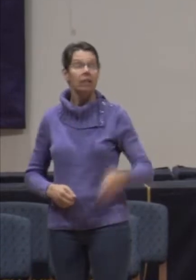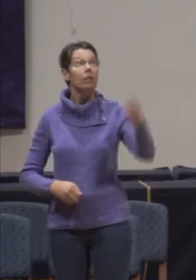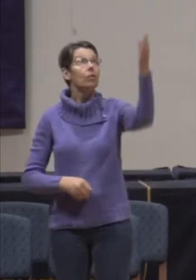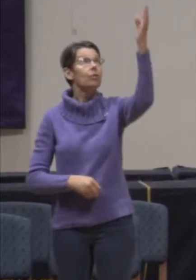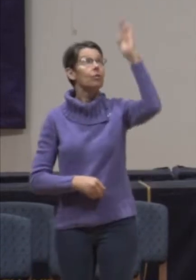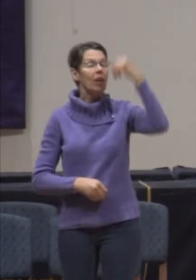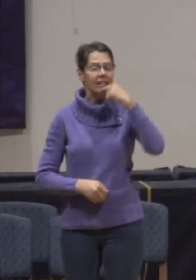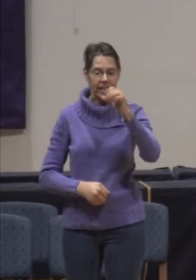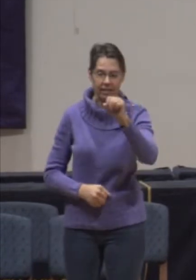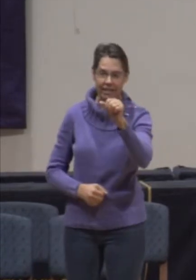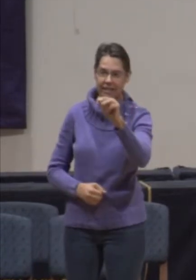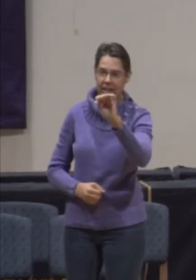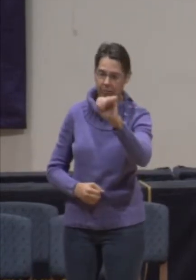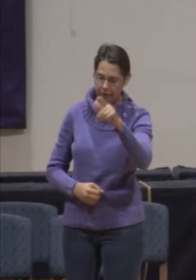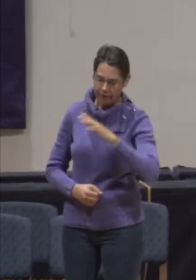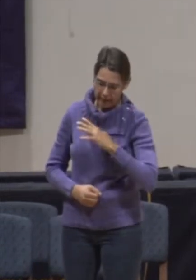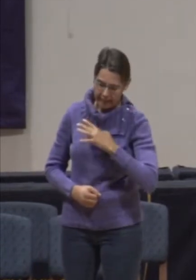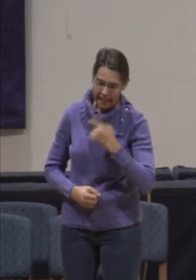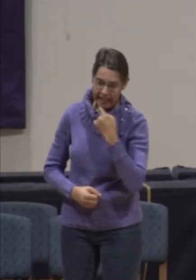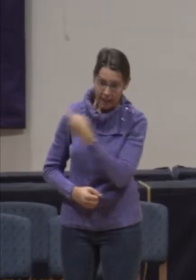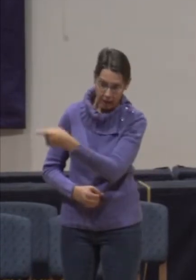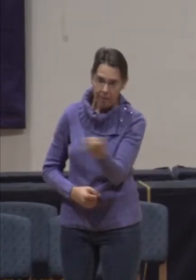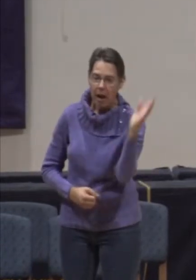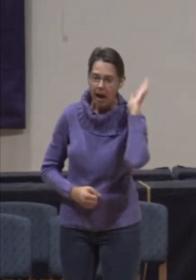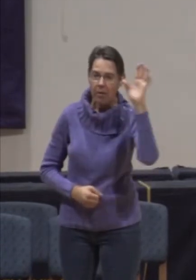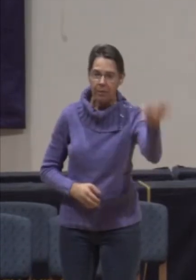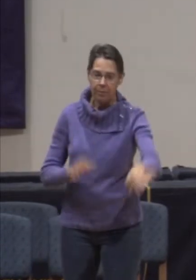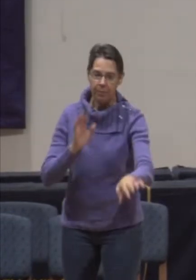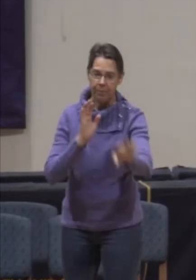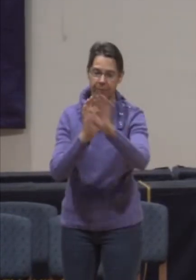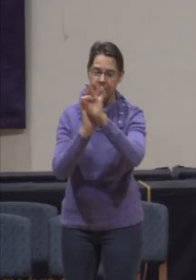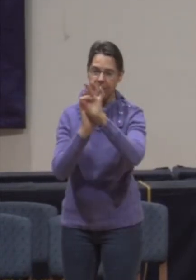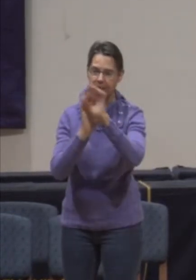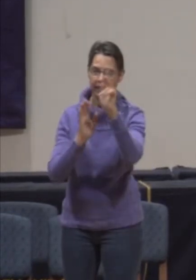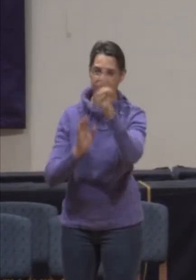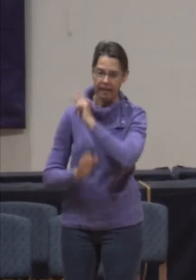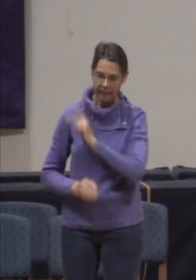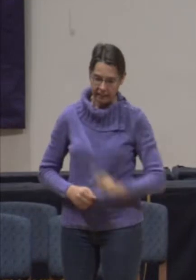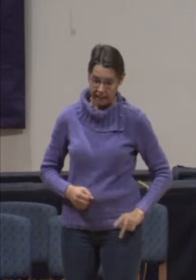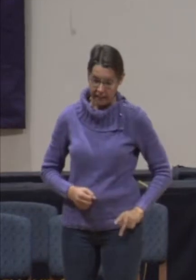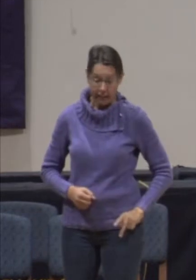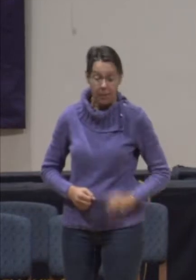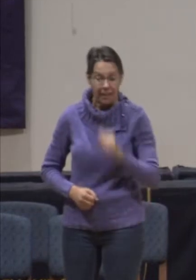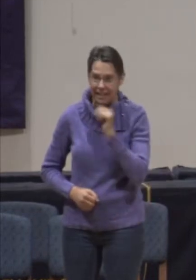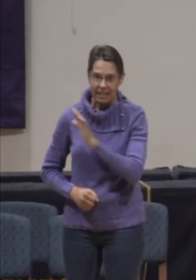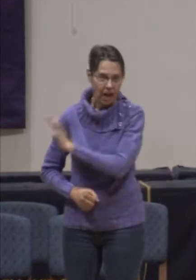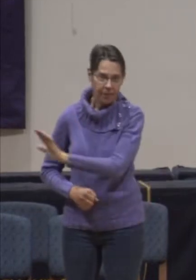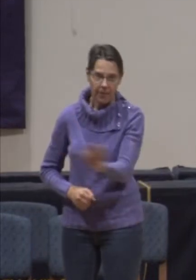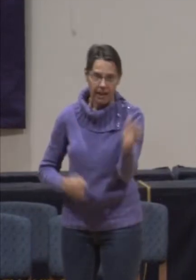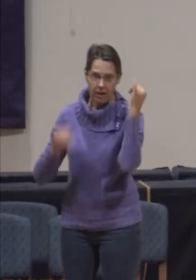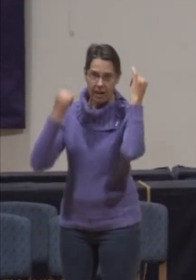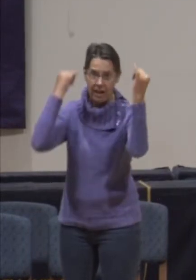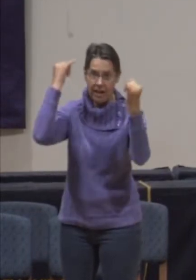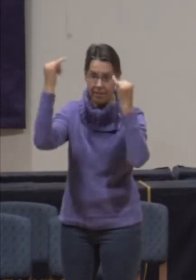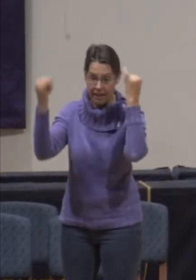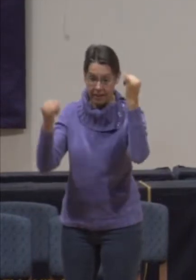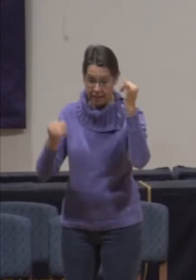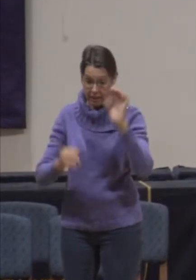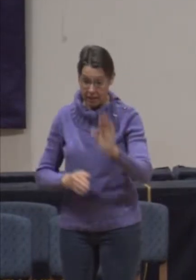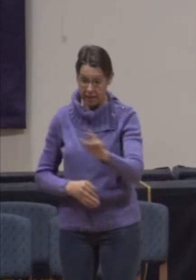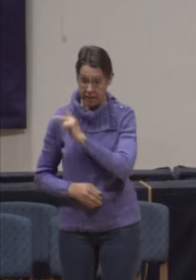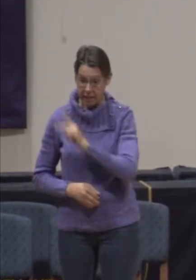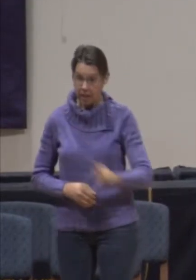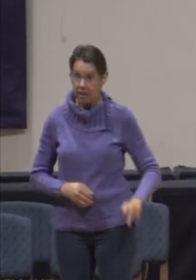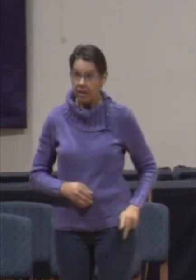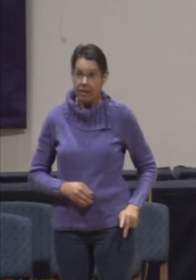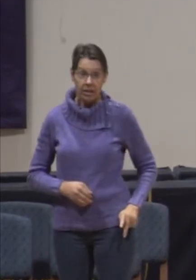to Samuel, tell the people that I will give them a king. But that king is not going to be what they imagine. That king will take their sons and the daughters and